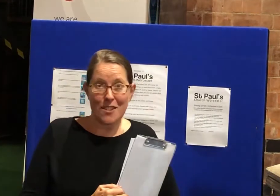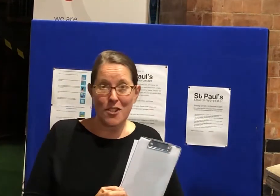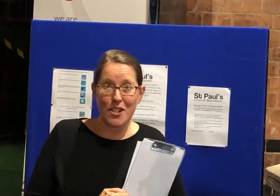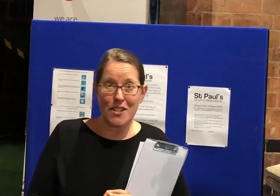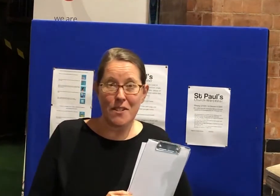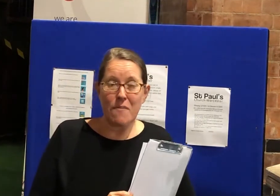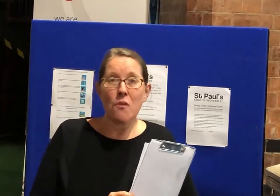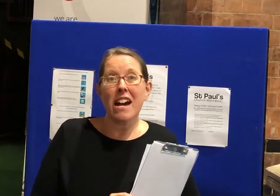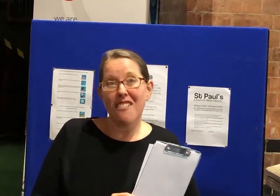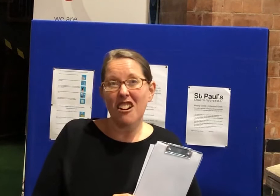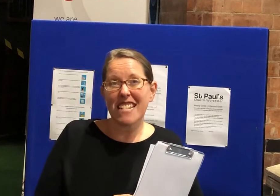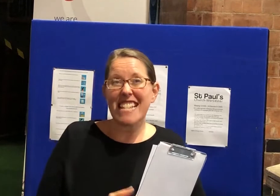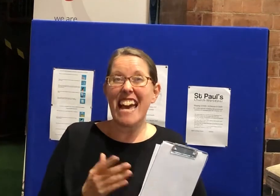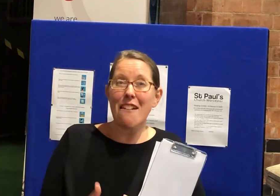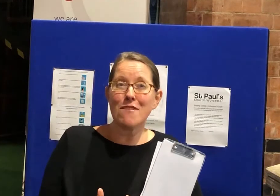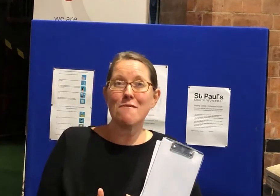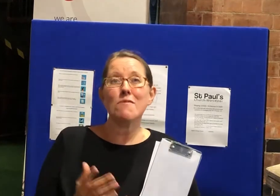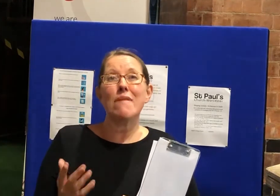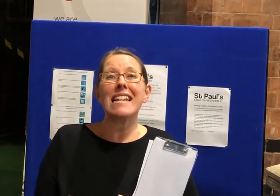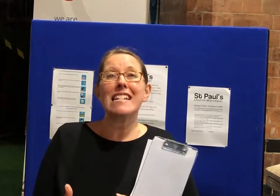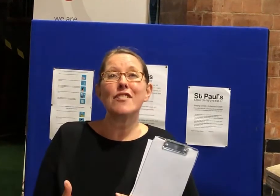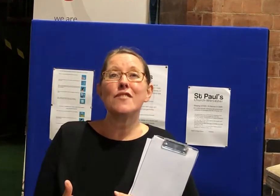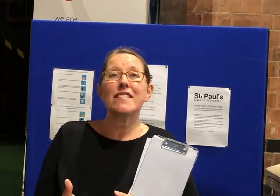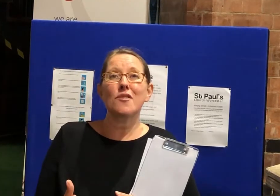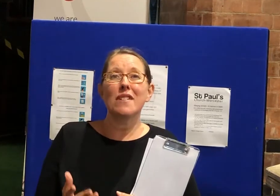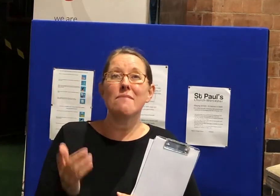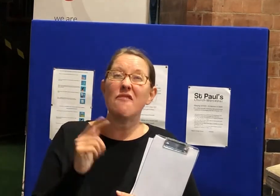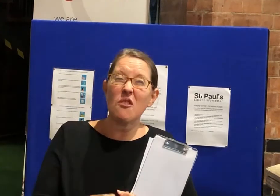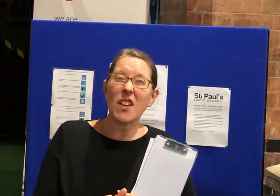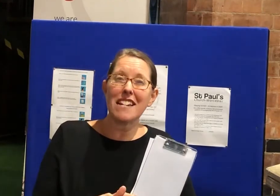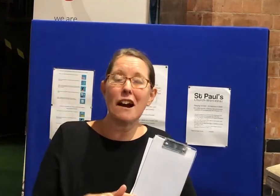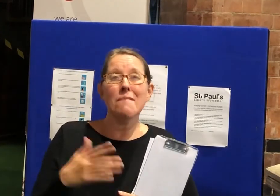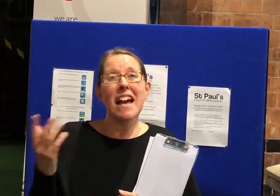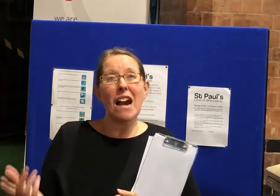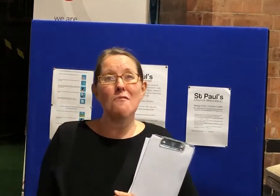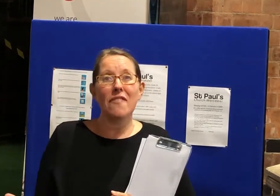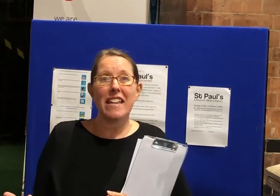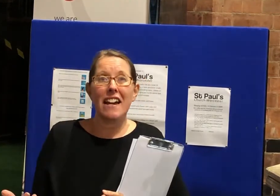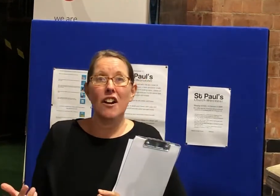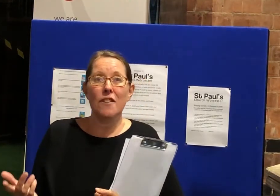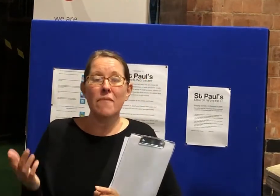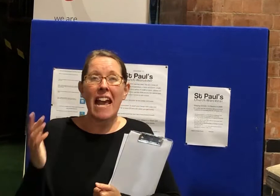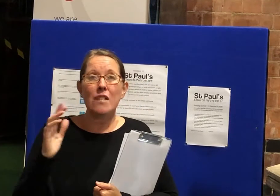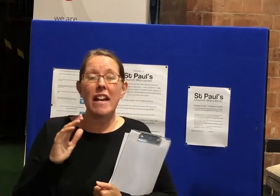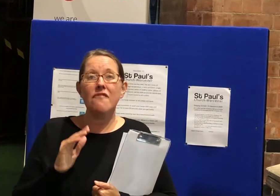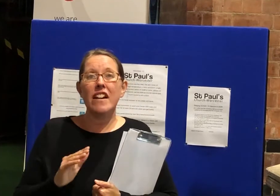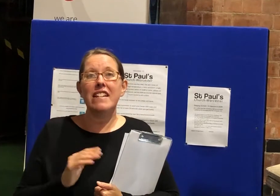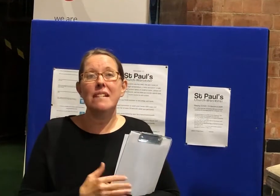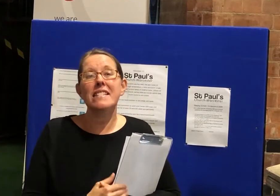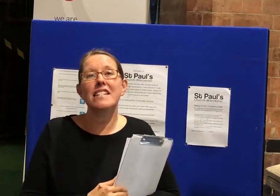the church. We are asking that everyone will please use the toilet before they come and when they get home as we have very limited